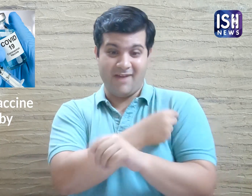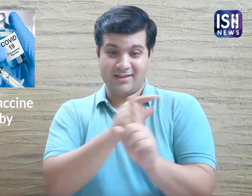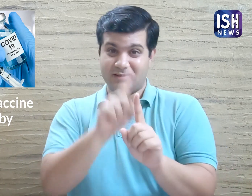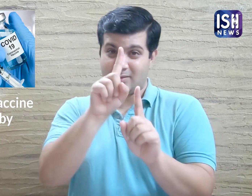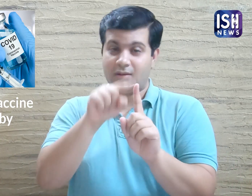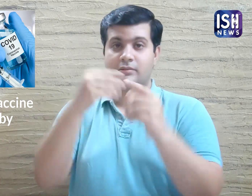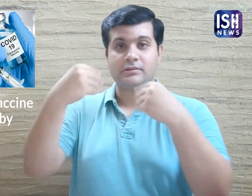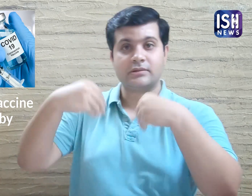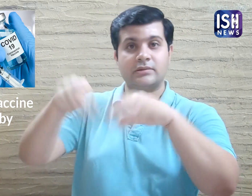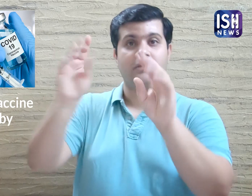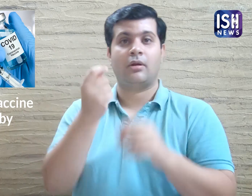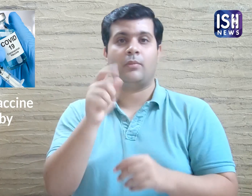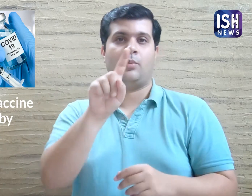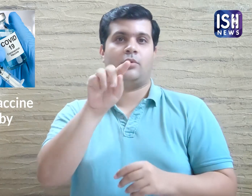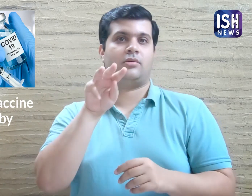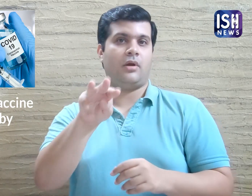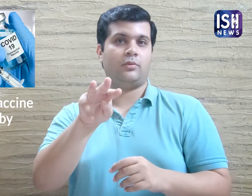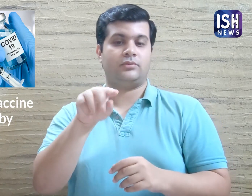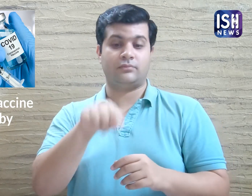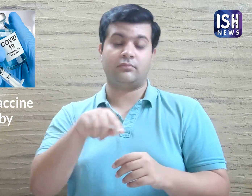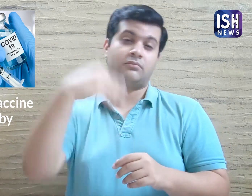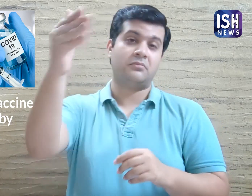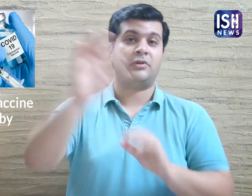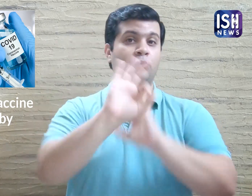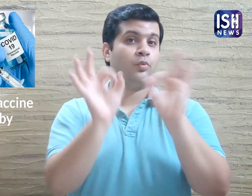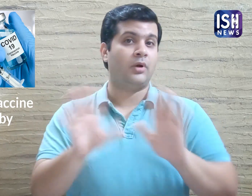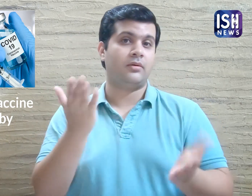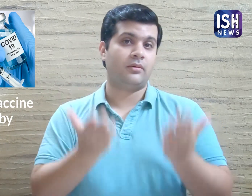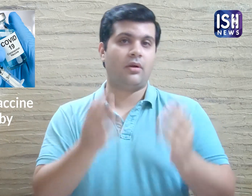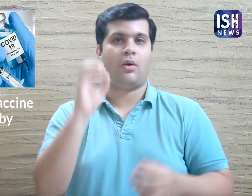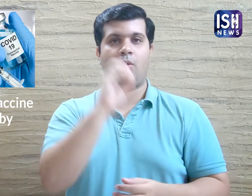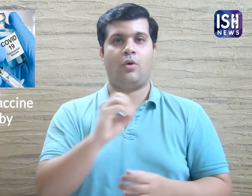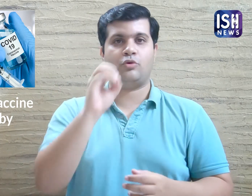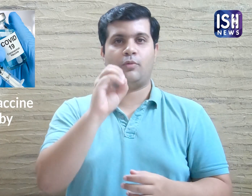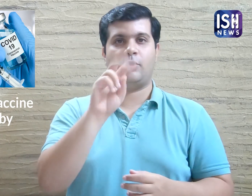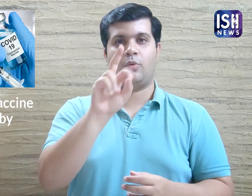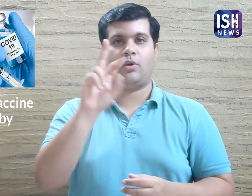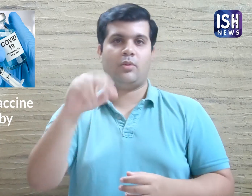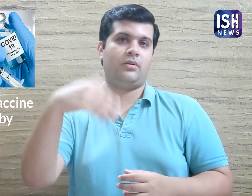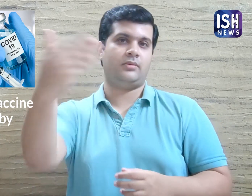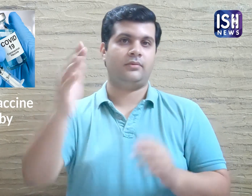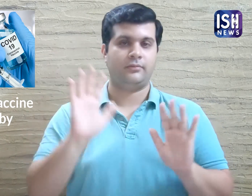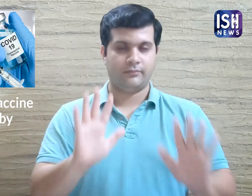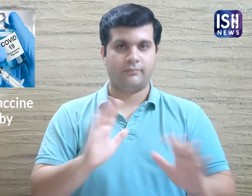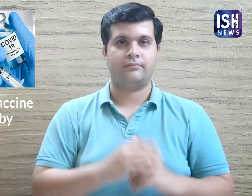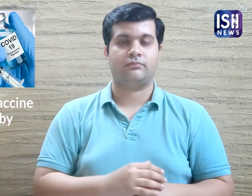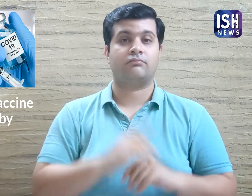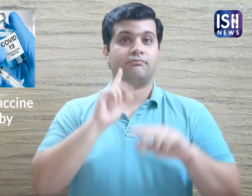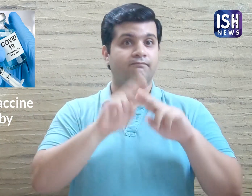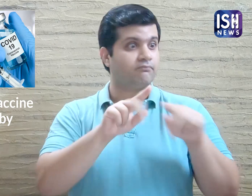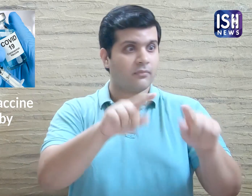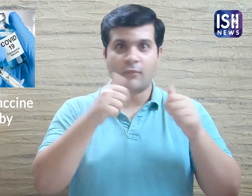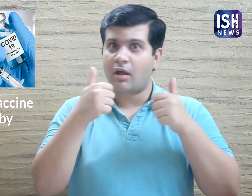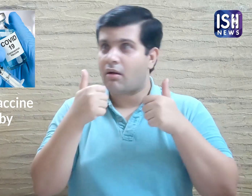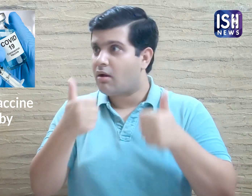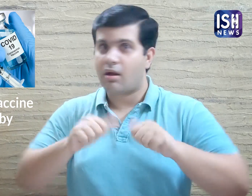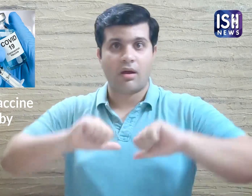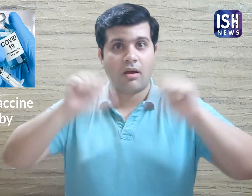Each vaccine will be sold for around Rs 1,000 and they may be ready by October 2020. If